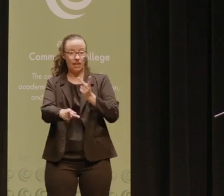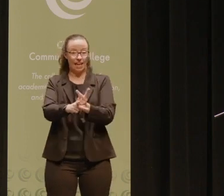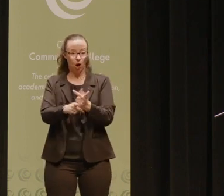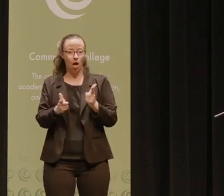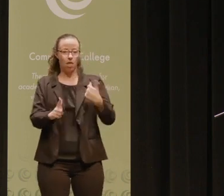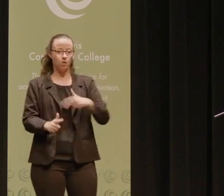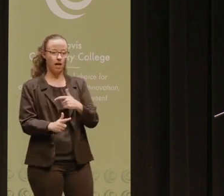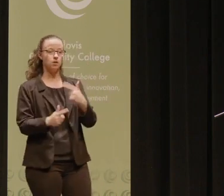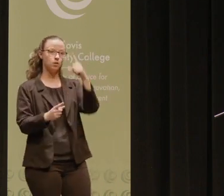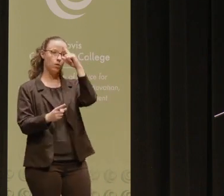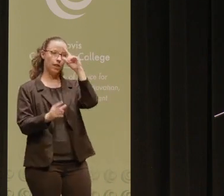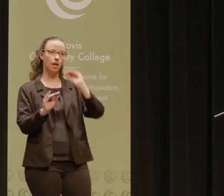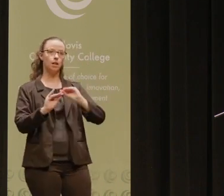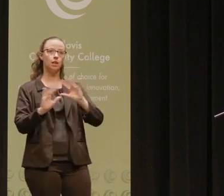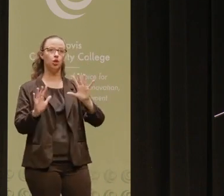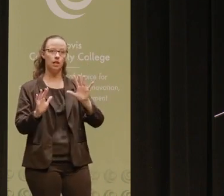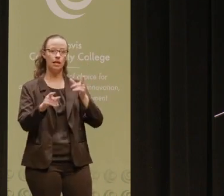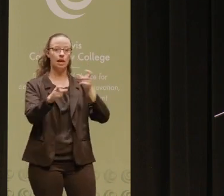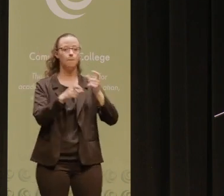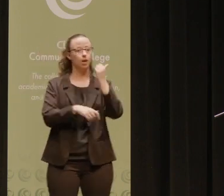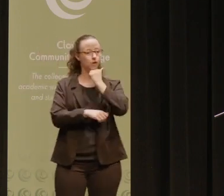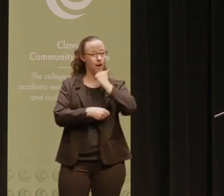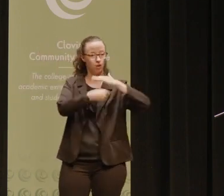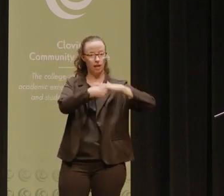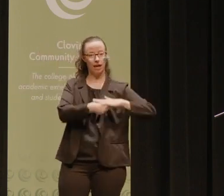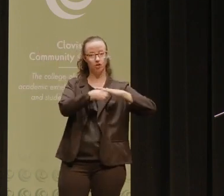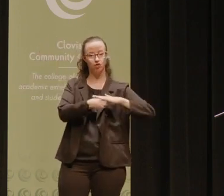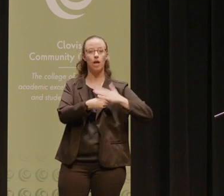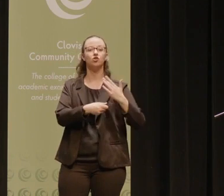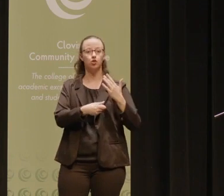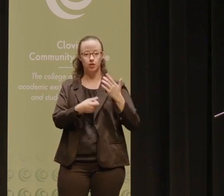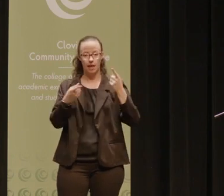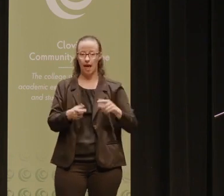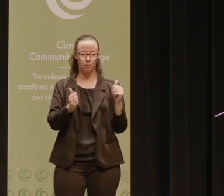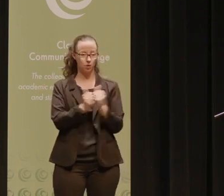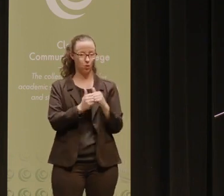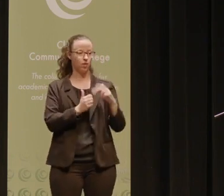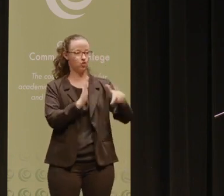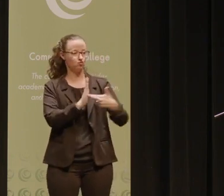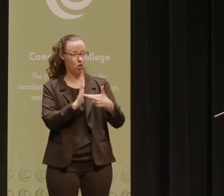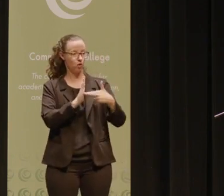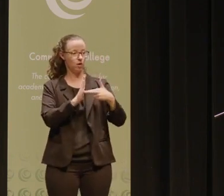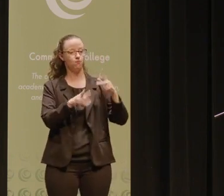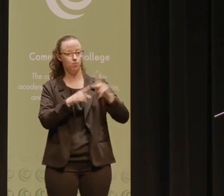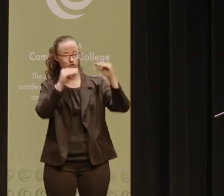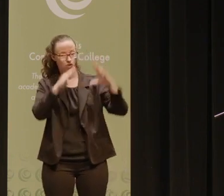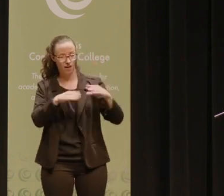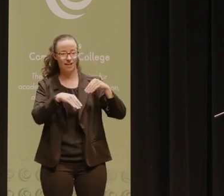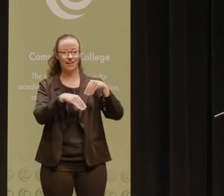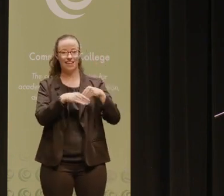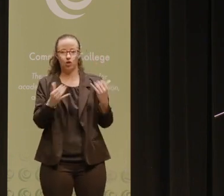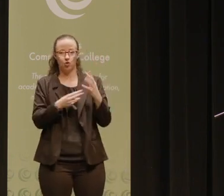it allows us to think more clearly and to manage the day-to-day stressors and pressures that come with being a professional educator in the present